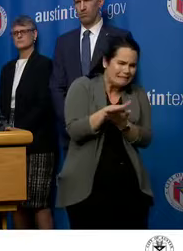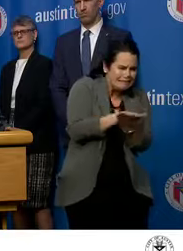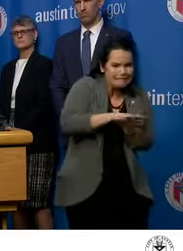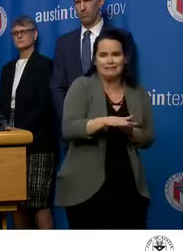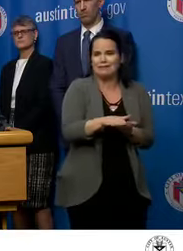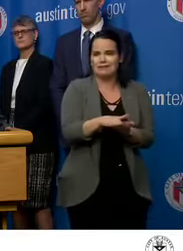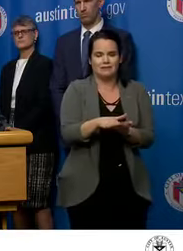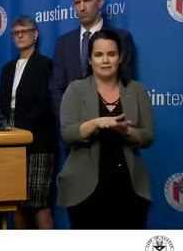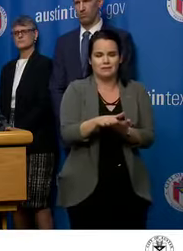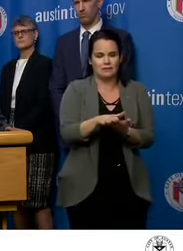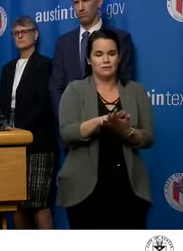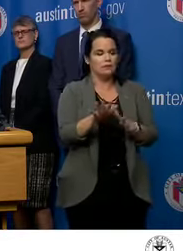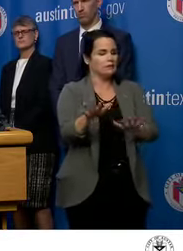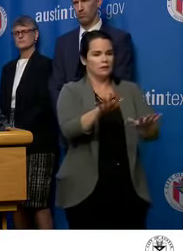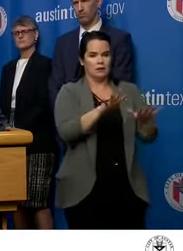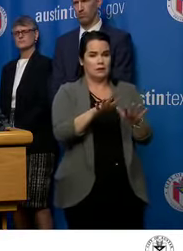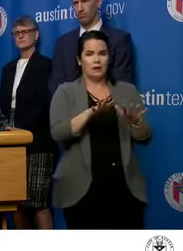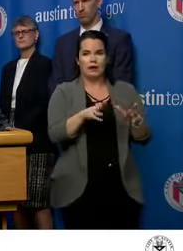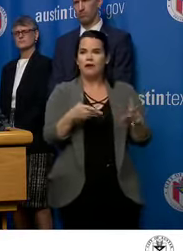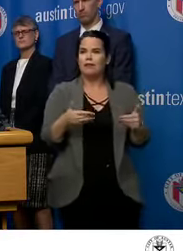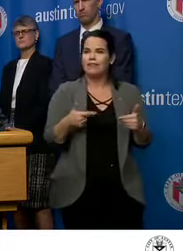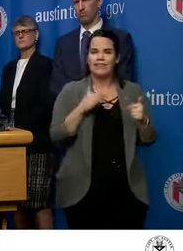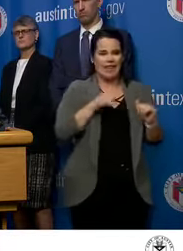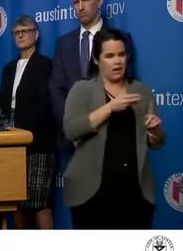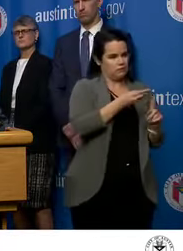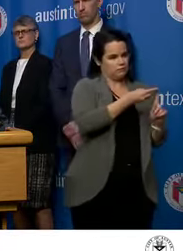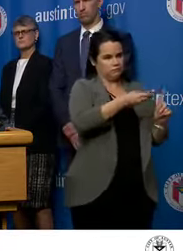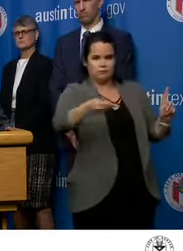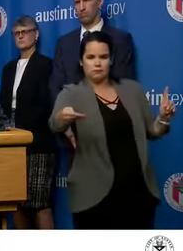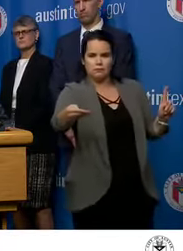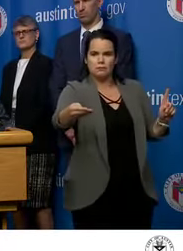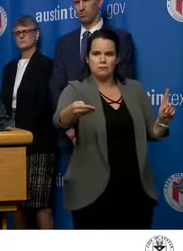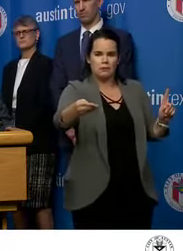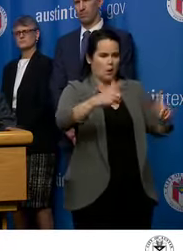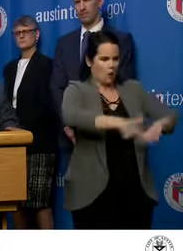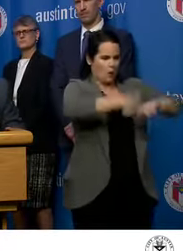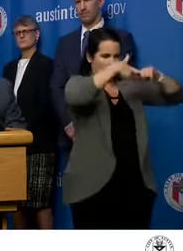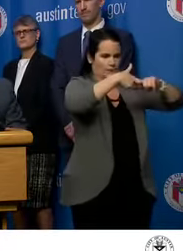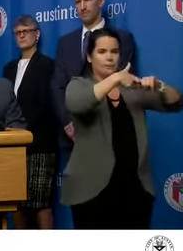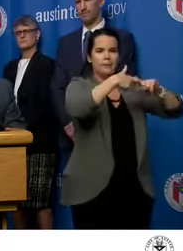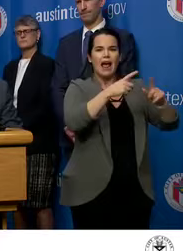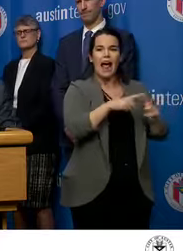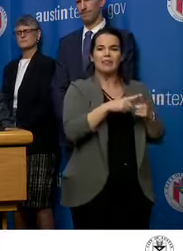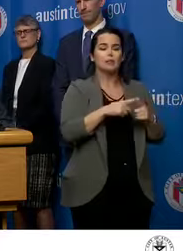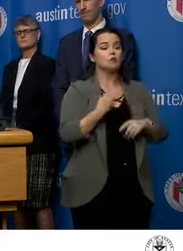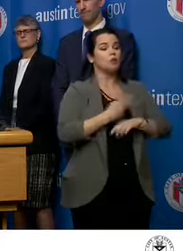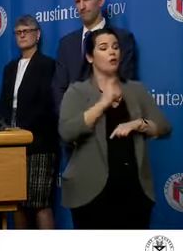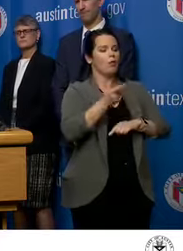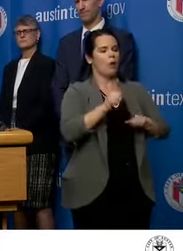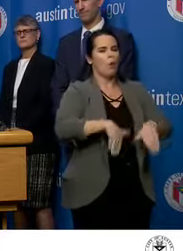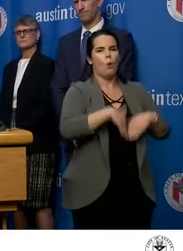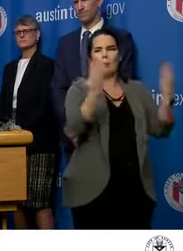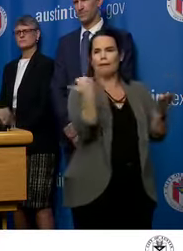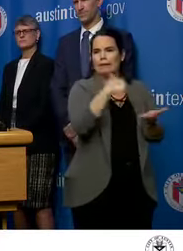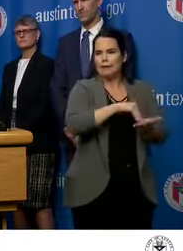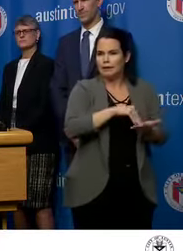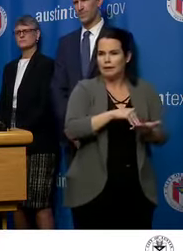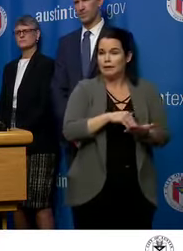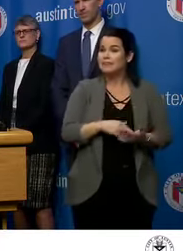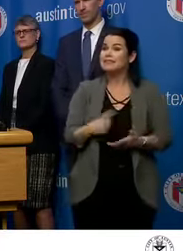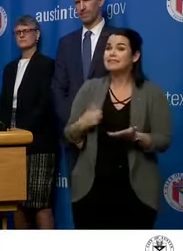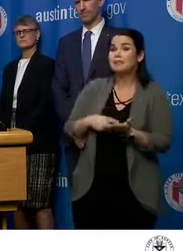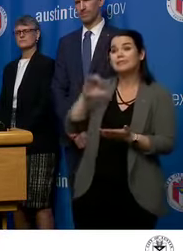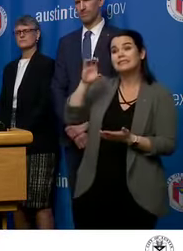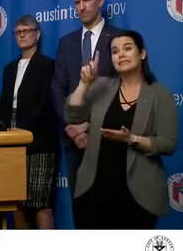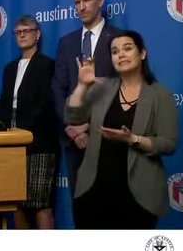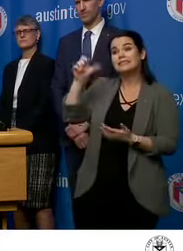let the, let the transmission cycle break, and then reopen. Uh, in some circumstances, CDC recommends, uh, that